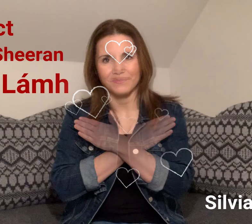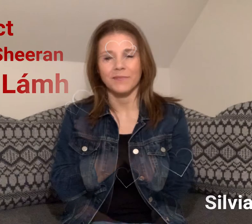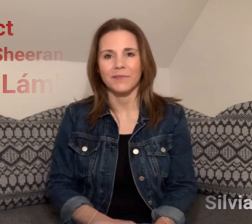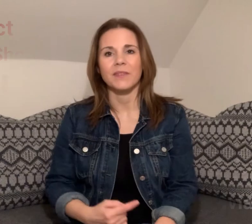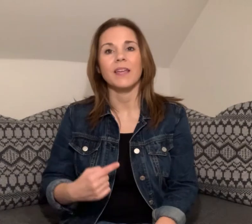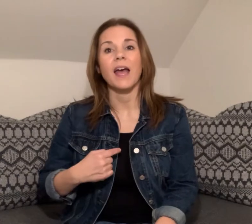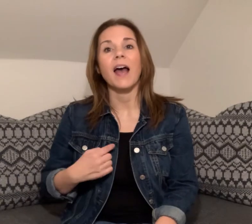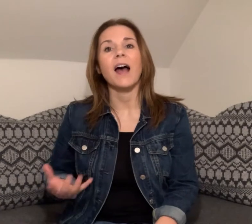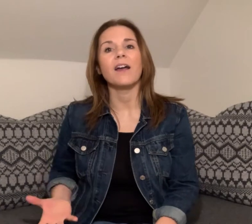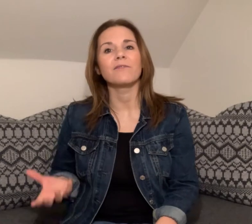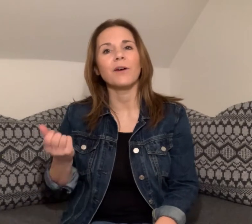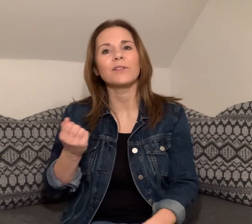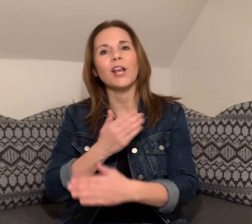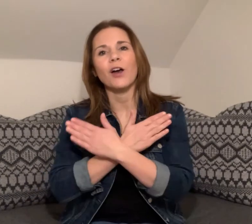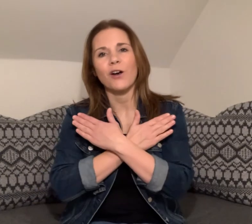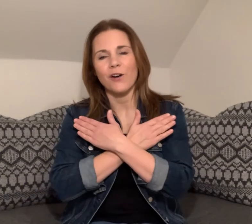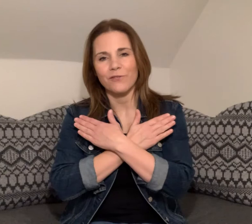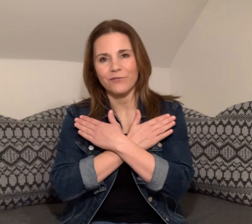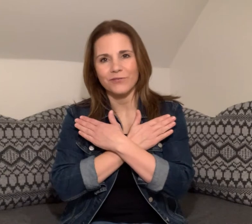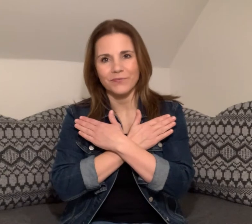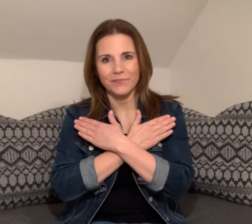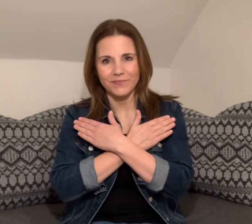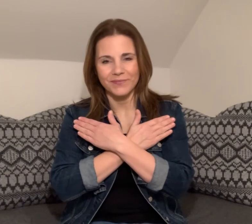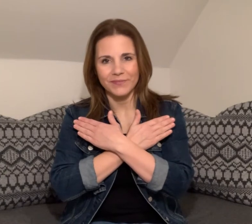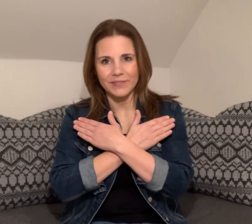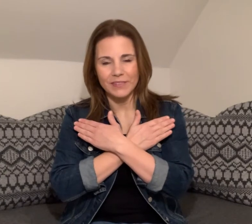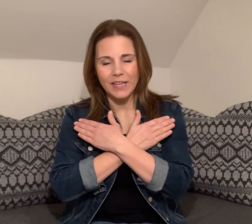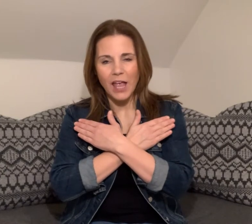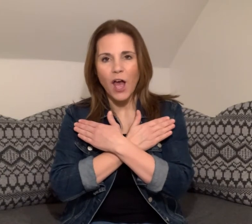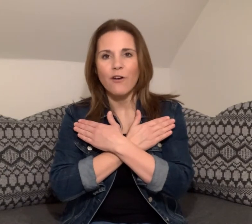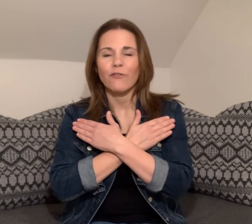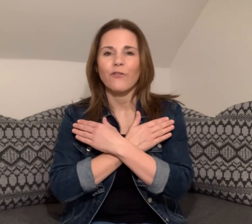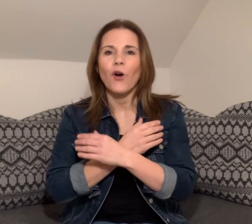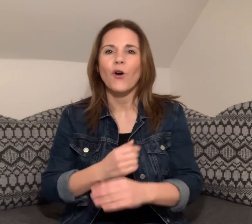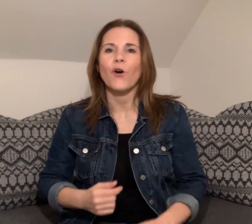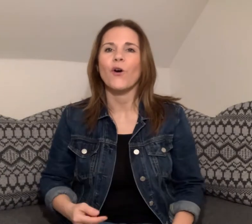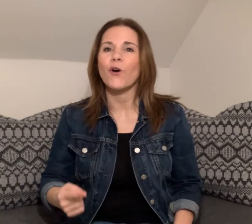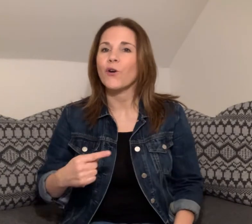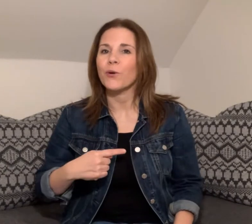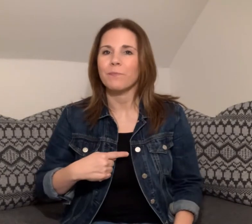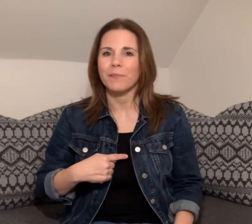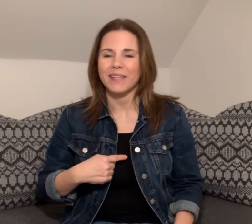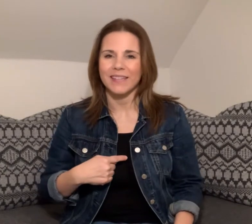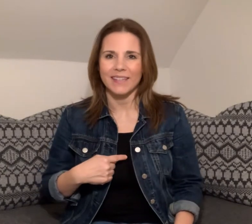I found a love for me